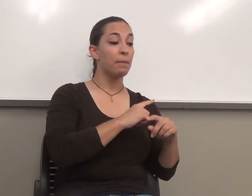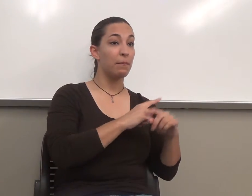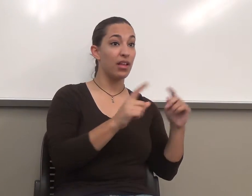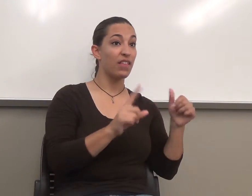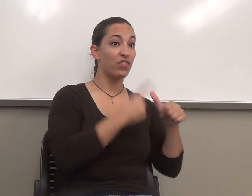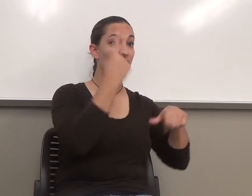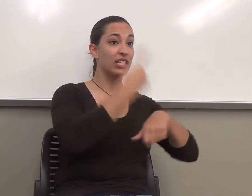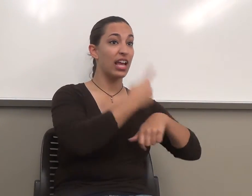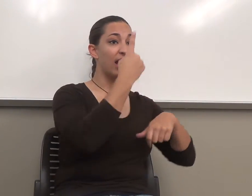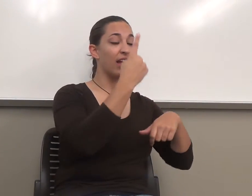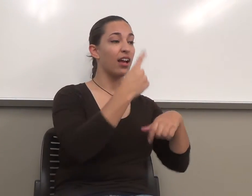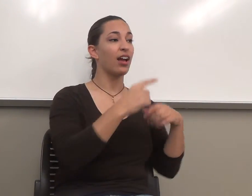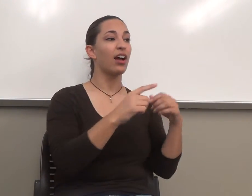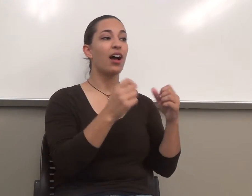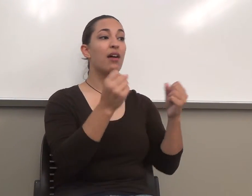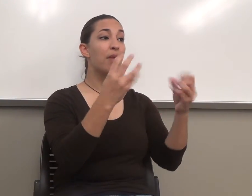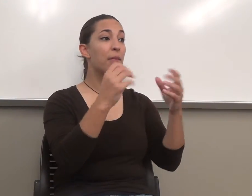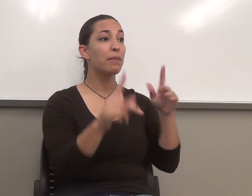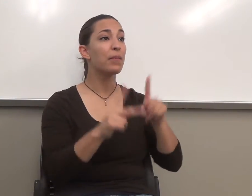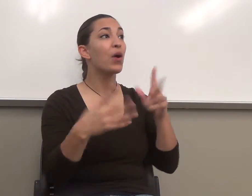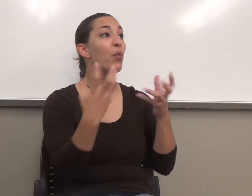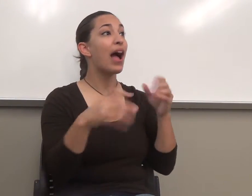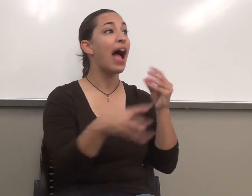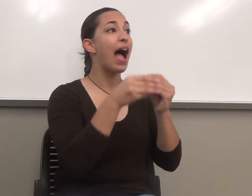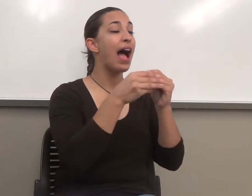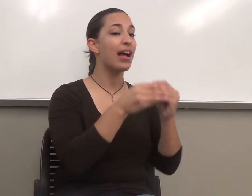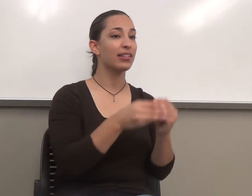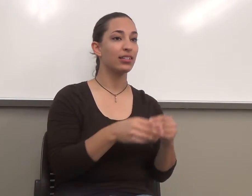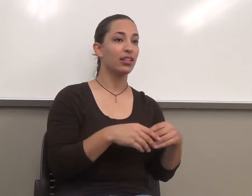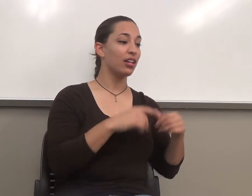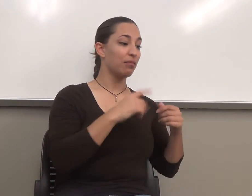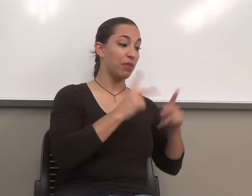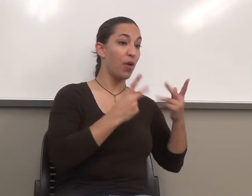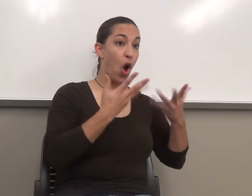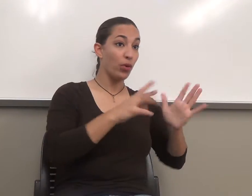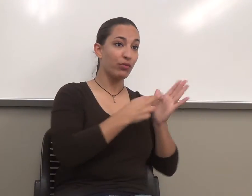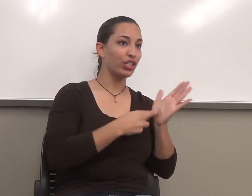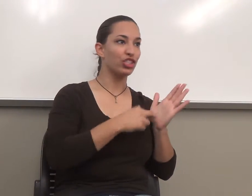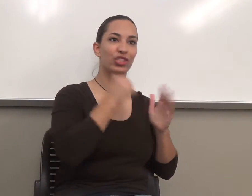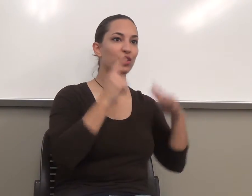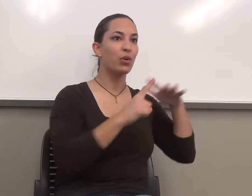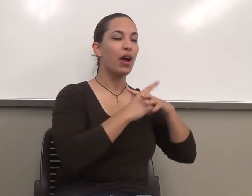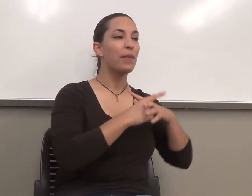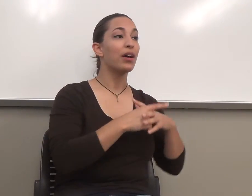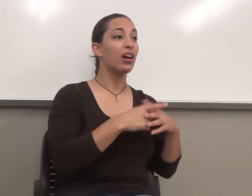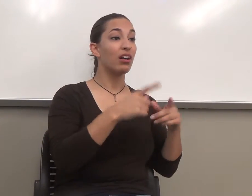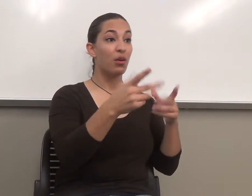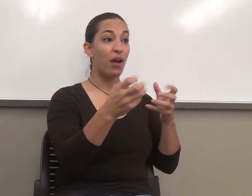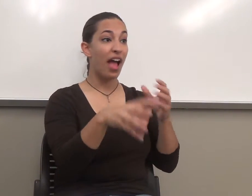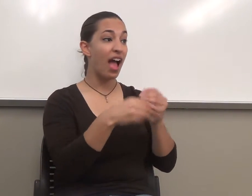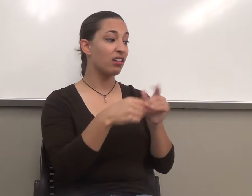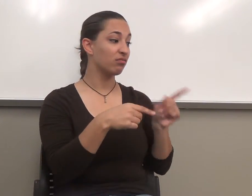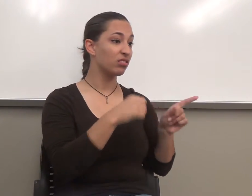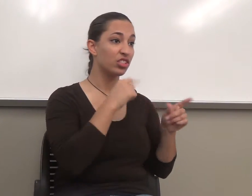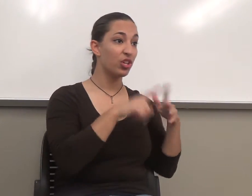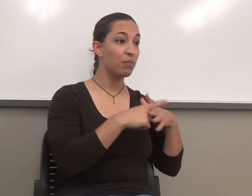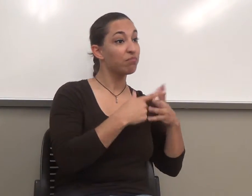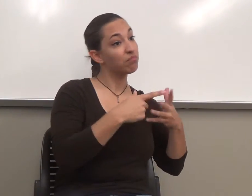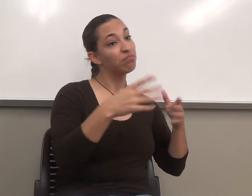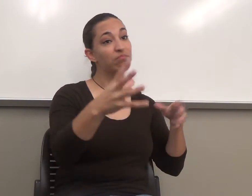them. And they come the second day and say, well, here I am. And I say, well, you know what? You have to be there. You have to be there the first day or where